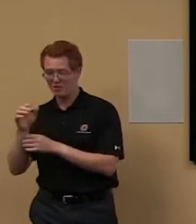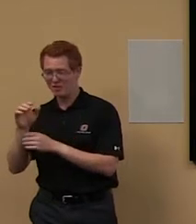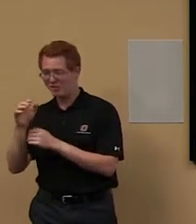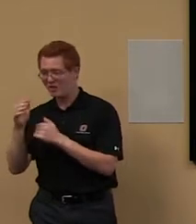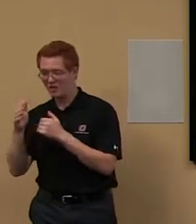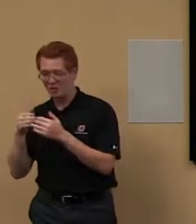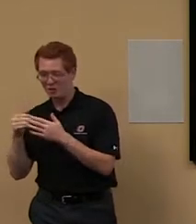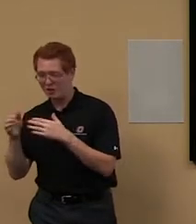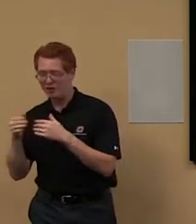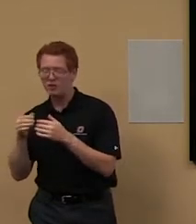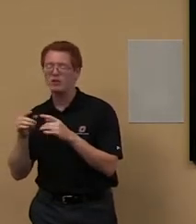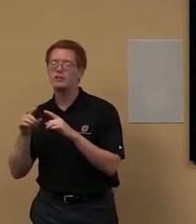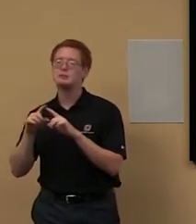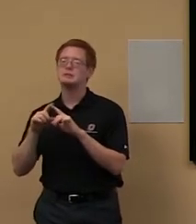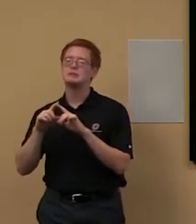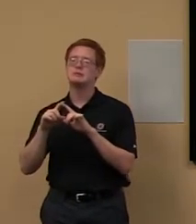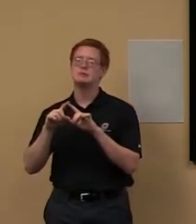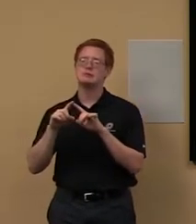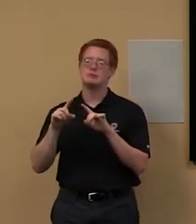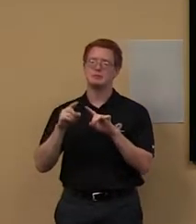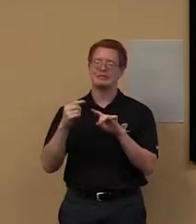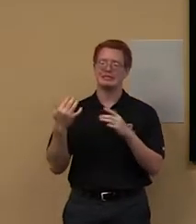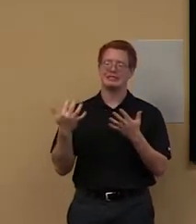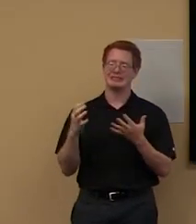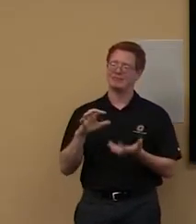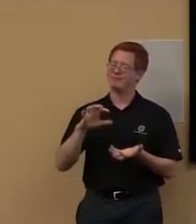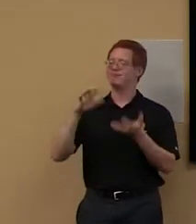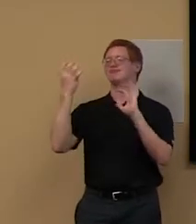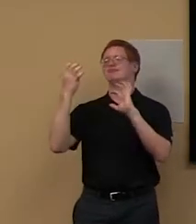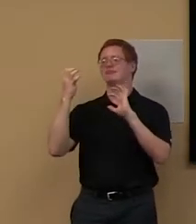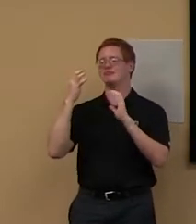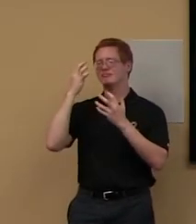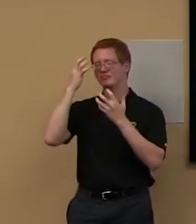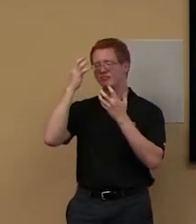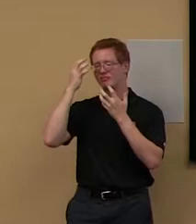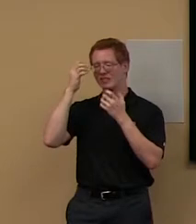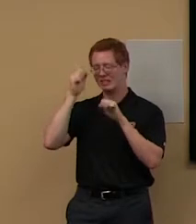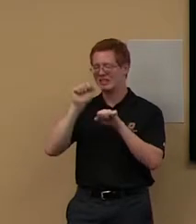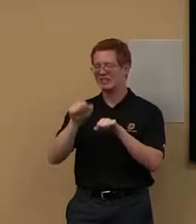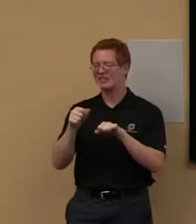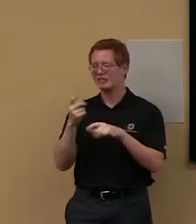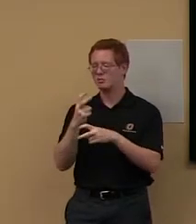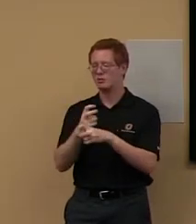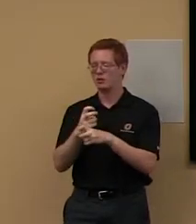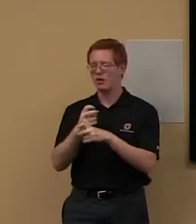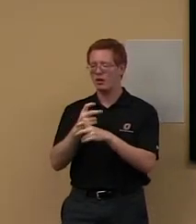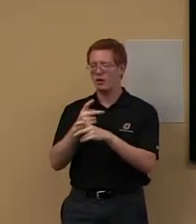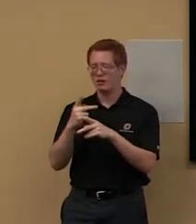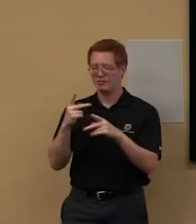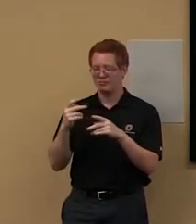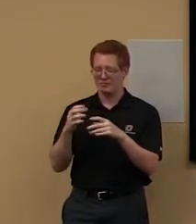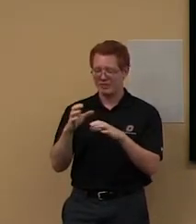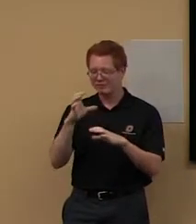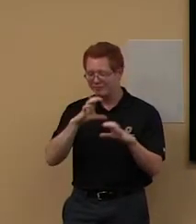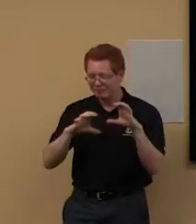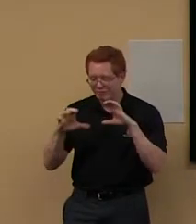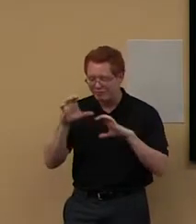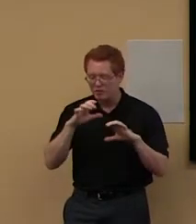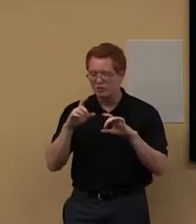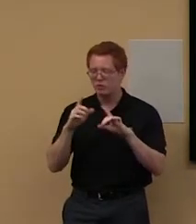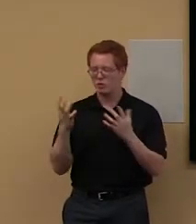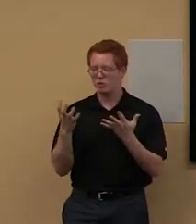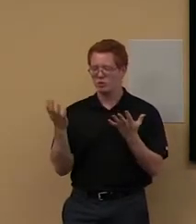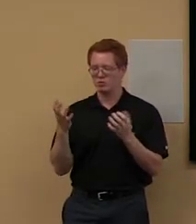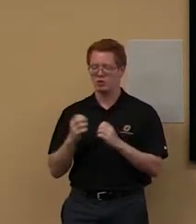Um, and, um, it gets a little messy. So since you guys are at a higher level of, um, research, you probably